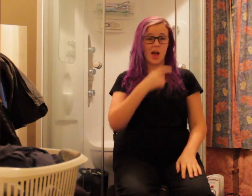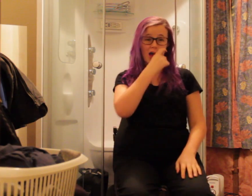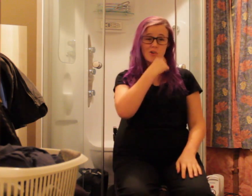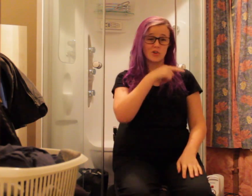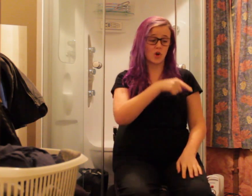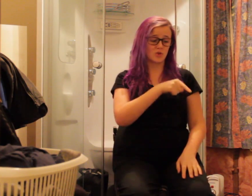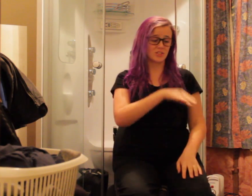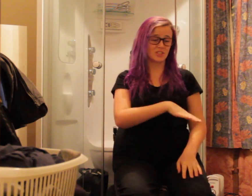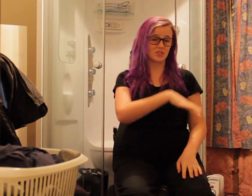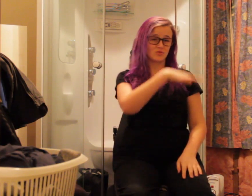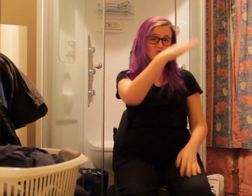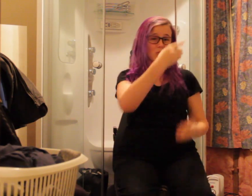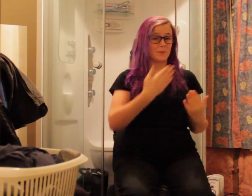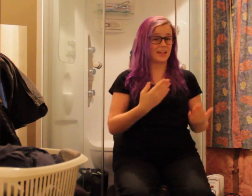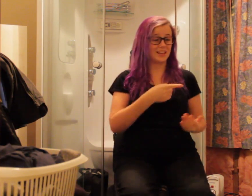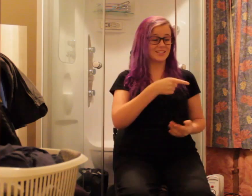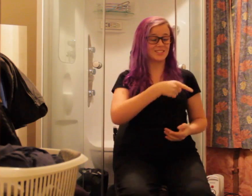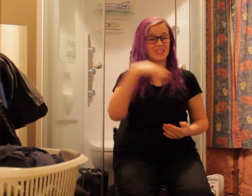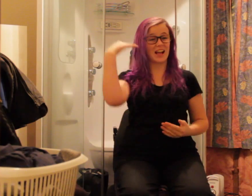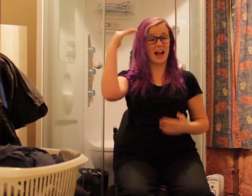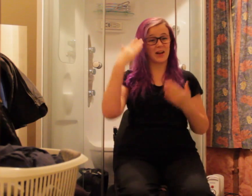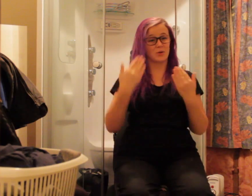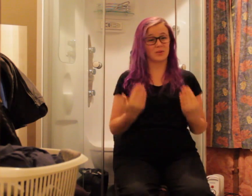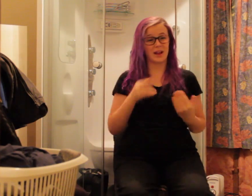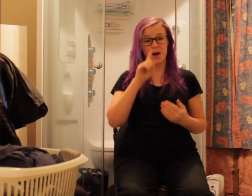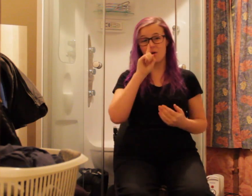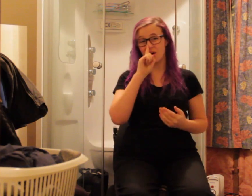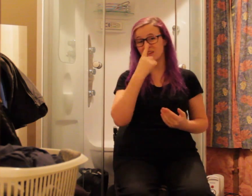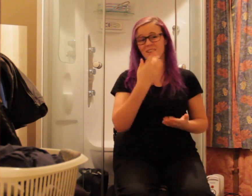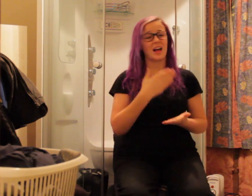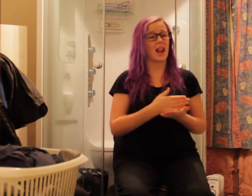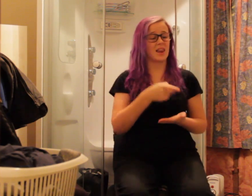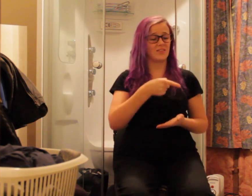little girl grew up in here, she's far too grown up to live here anymore.